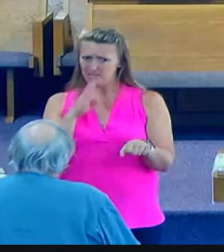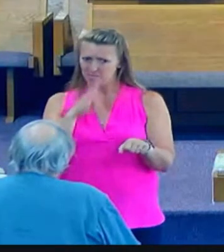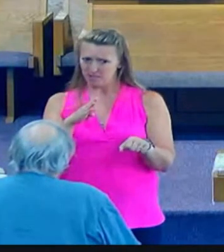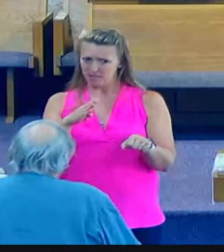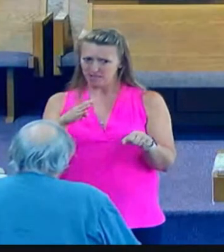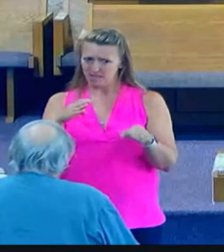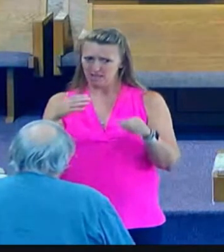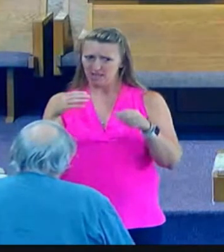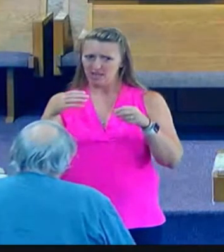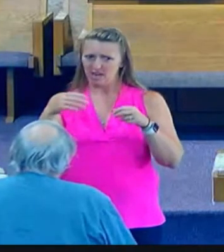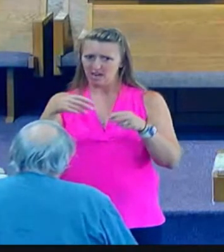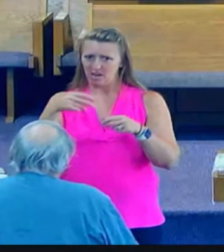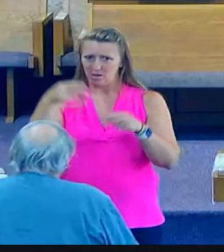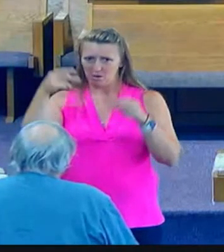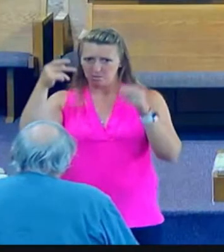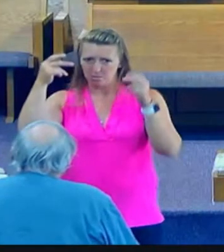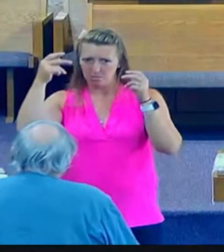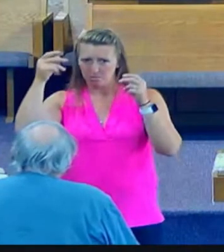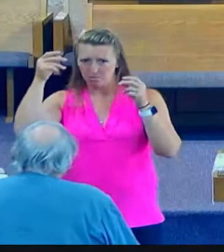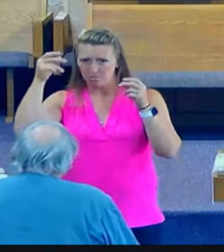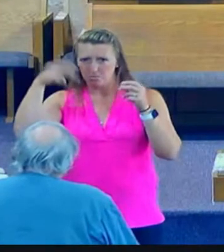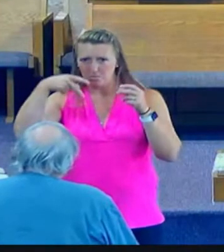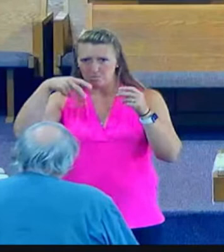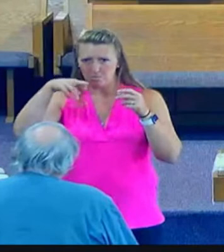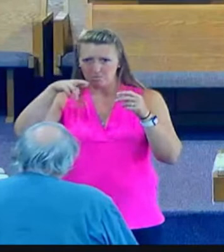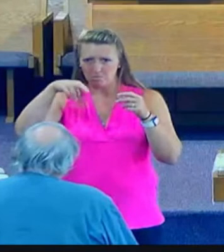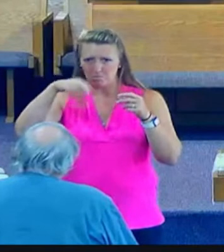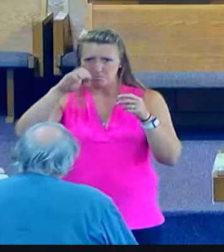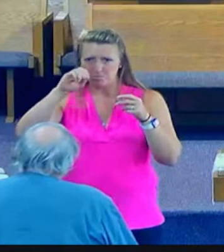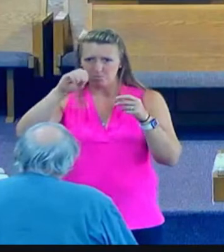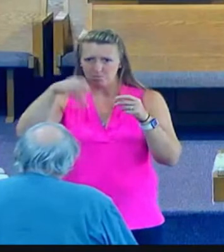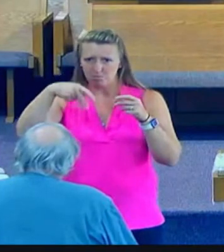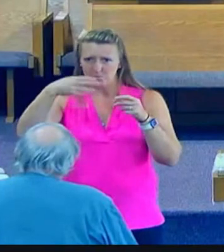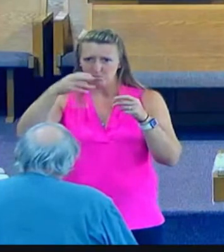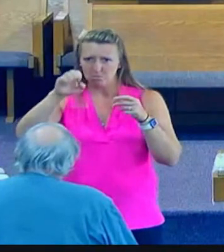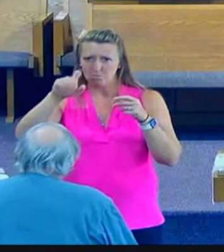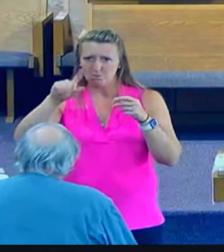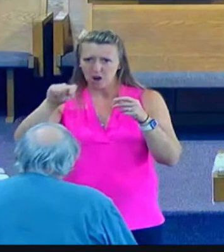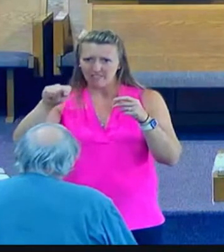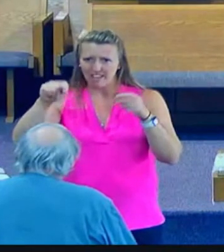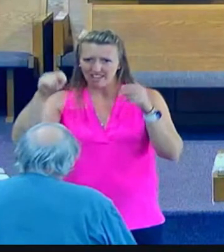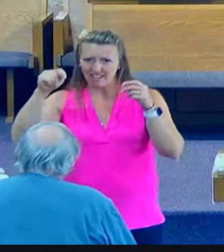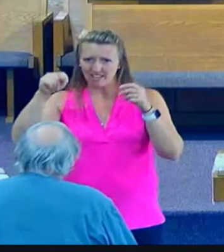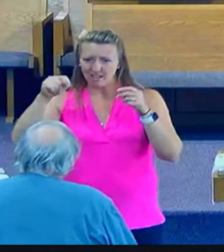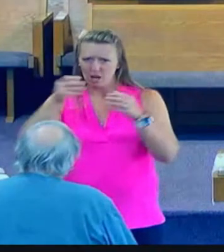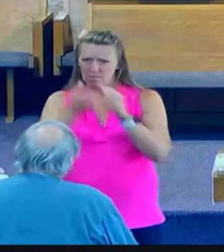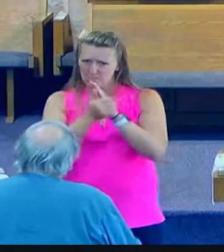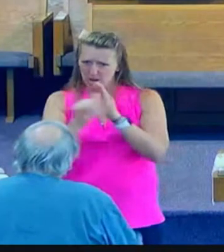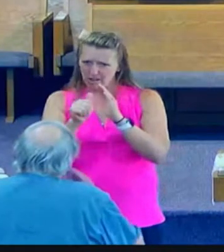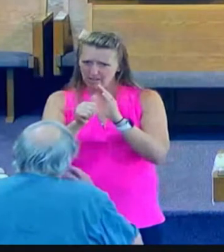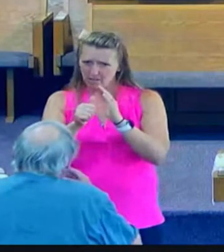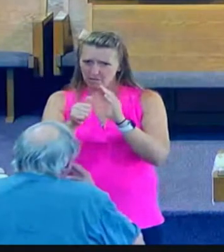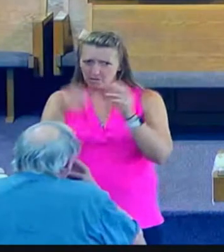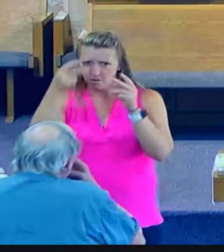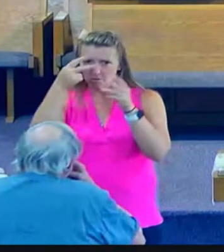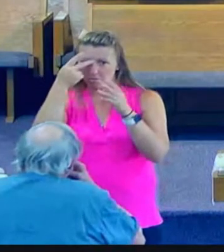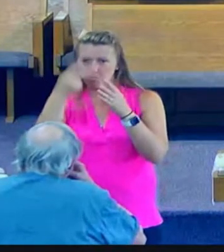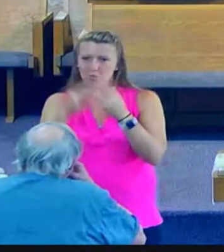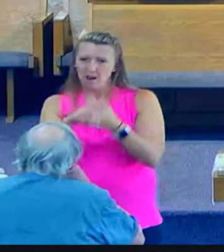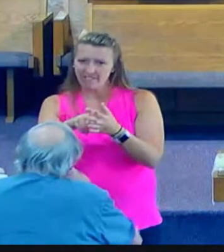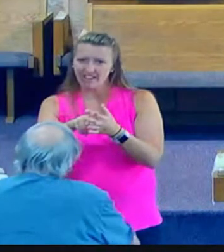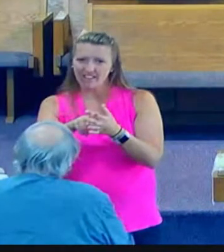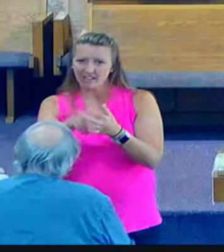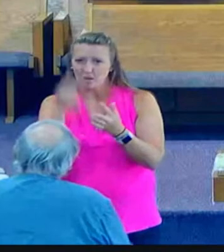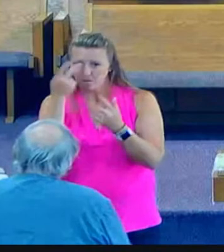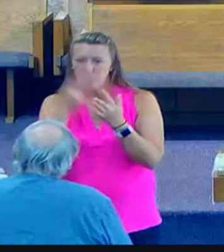worshipped on this mountain. See how she diverted the attention away from herself right there? She said, sir, I perceive you're a prophet, but our fathers